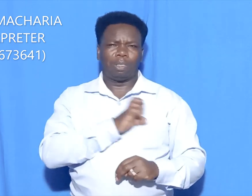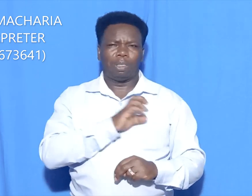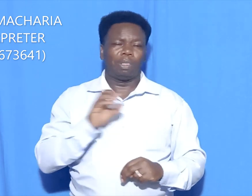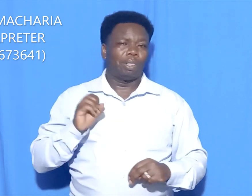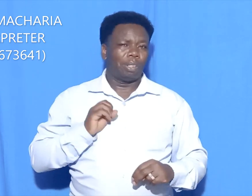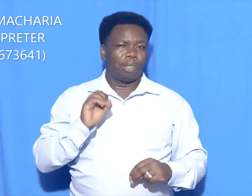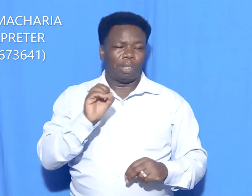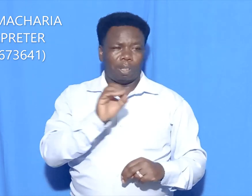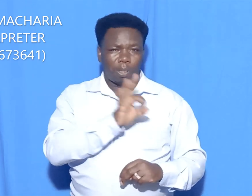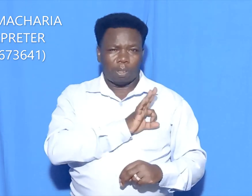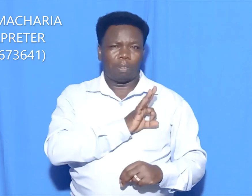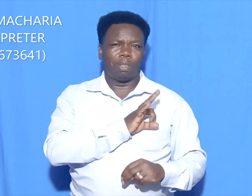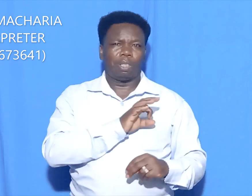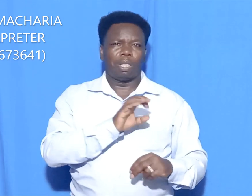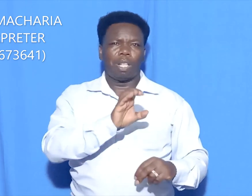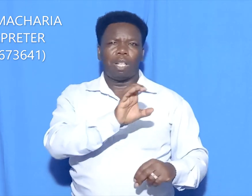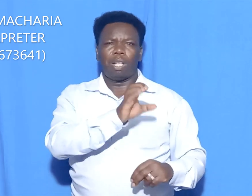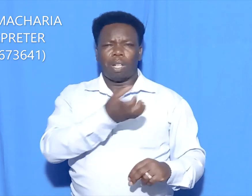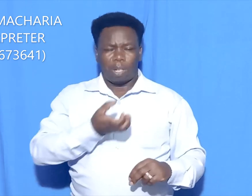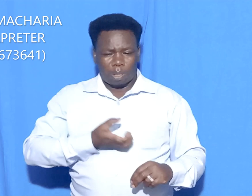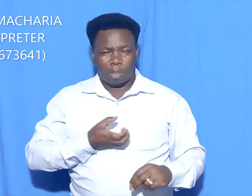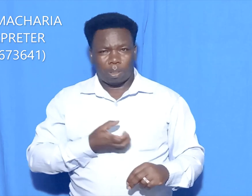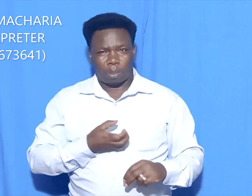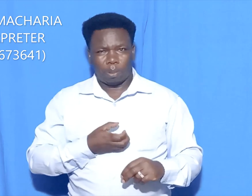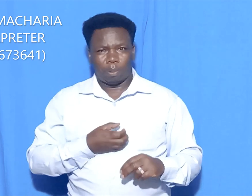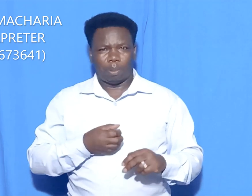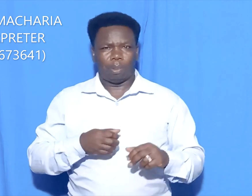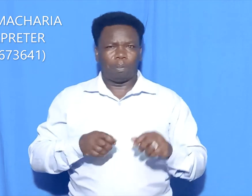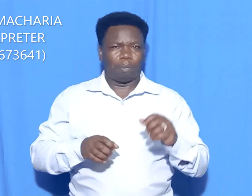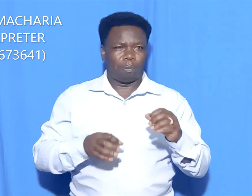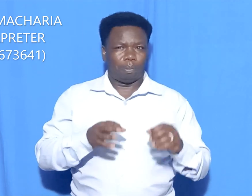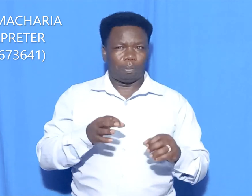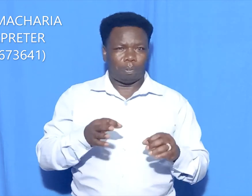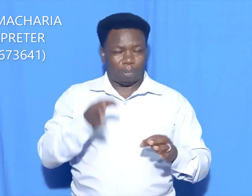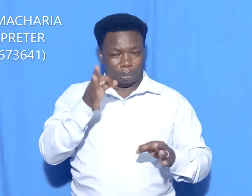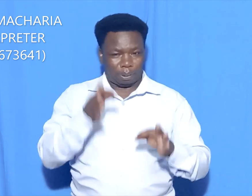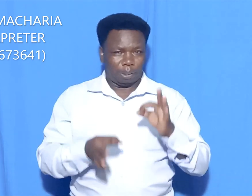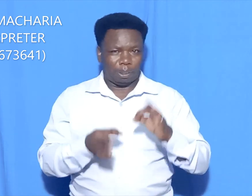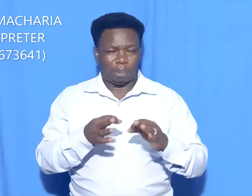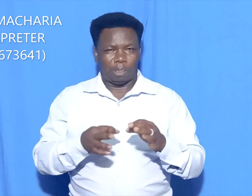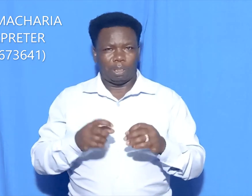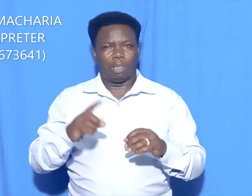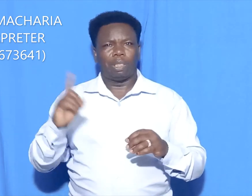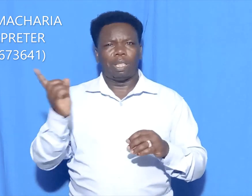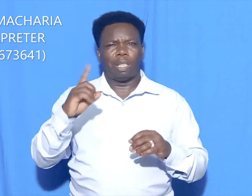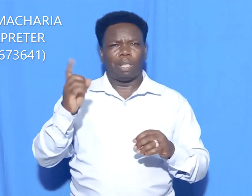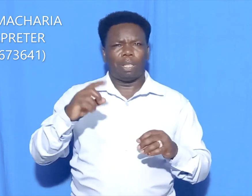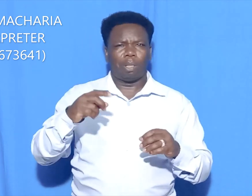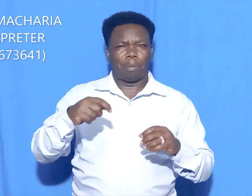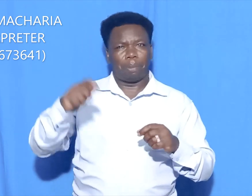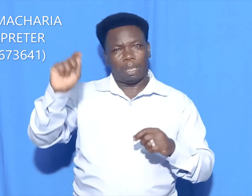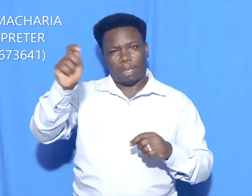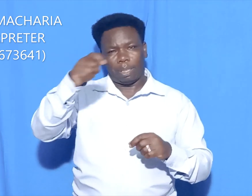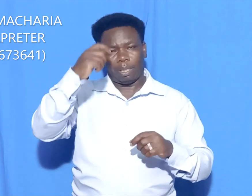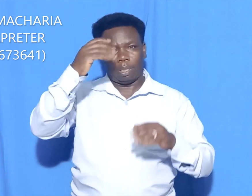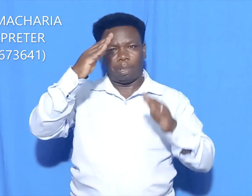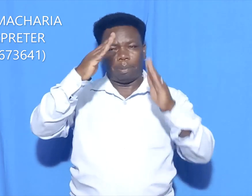.w around the Annex 624-20414